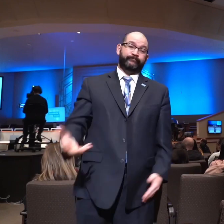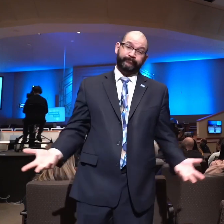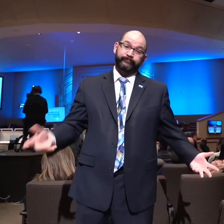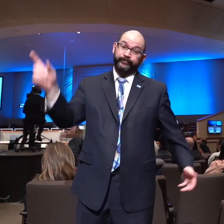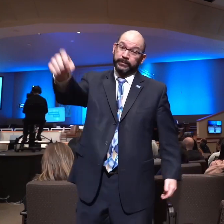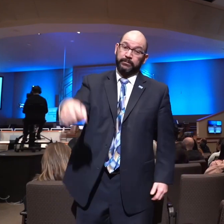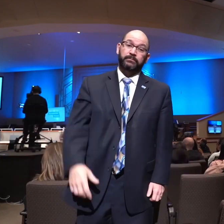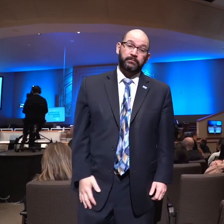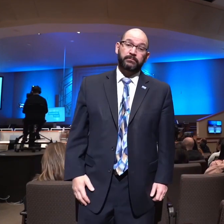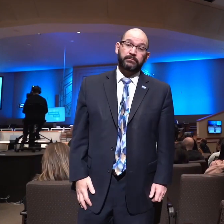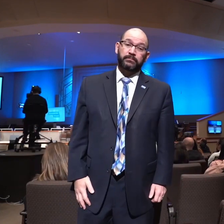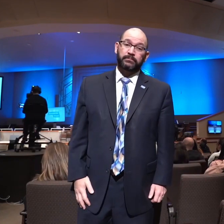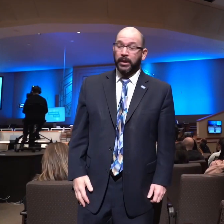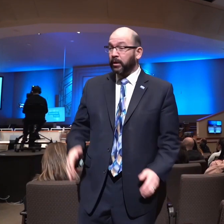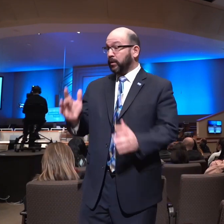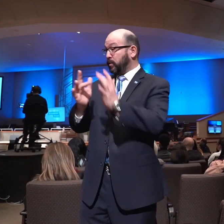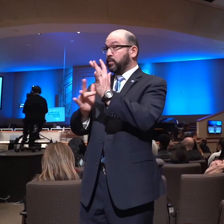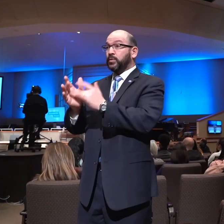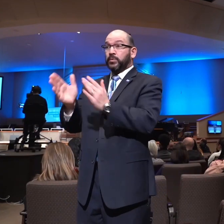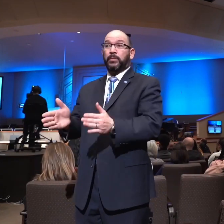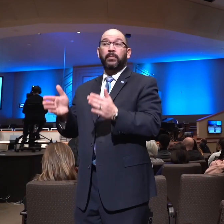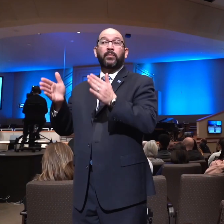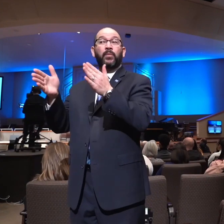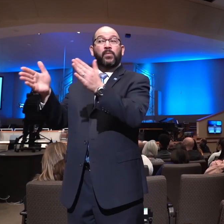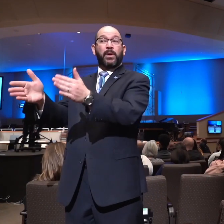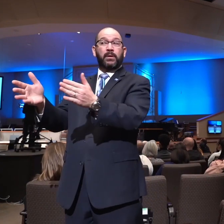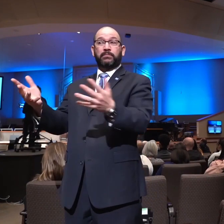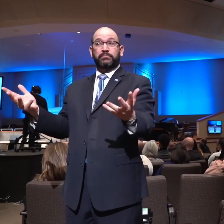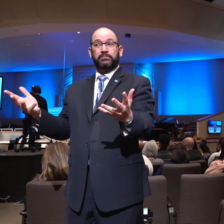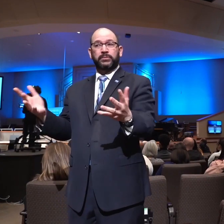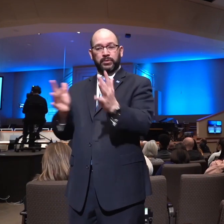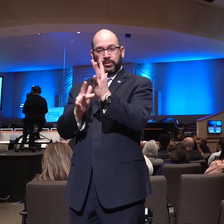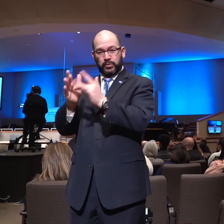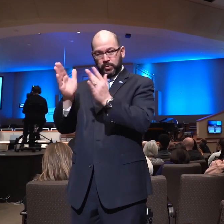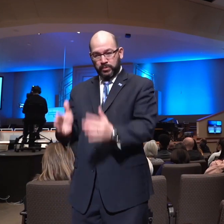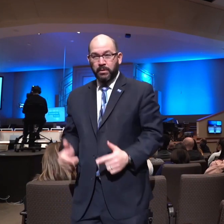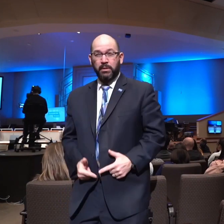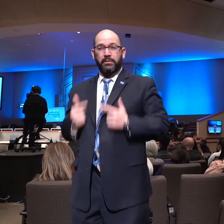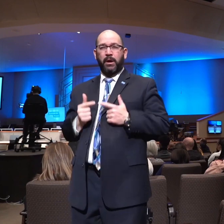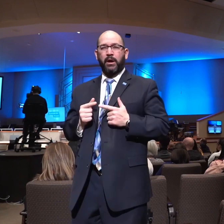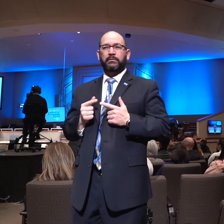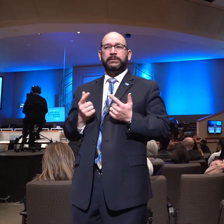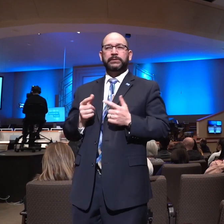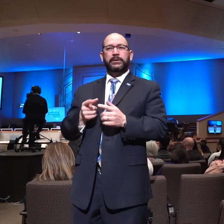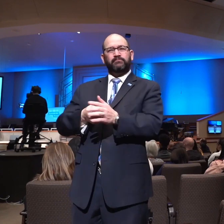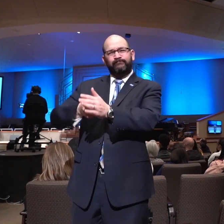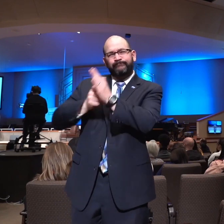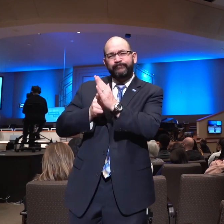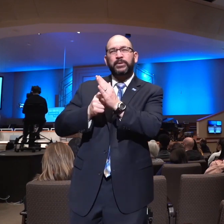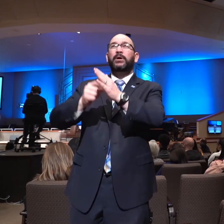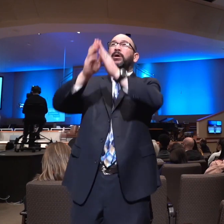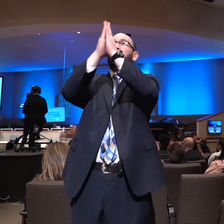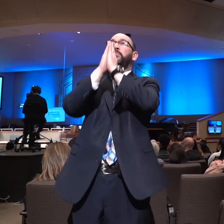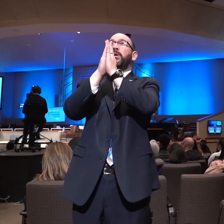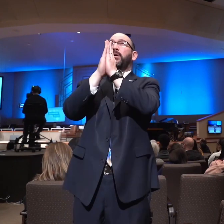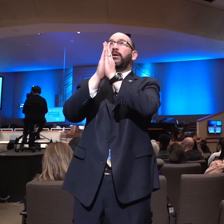much dependent in the proper sense on prayer. Prayer. No prayer, no power.